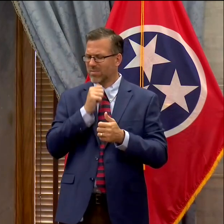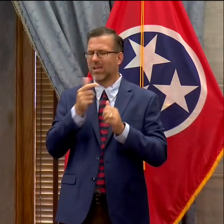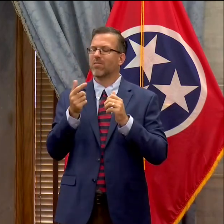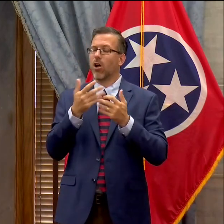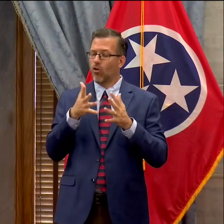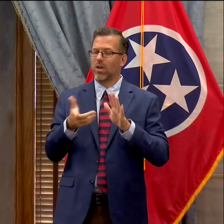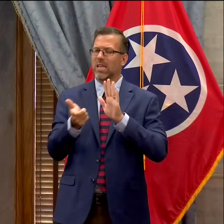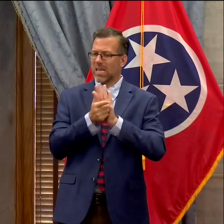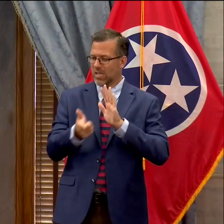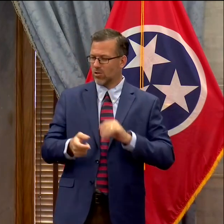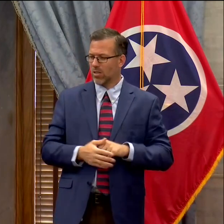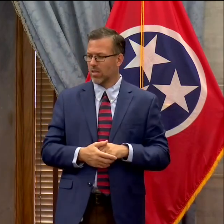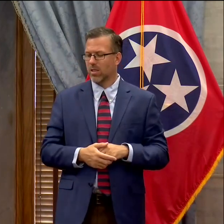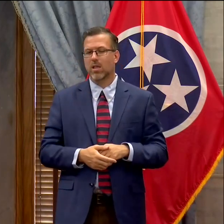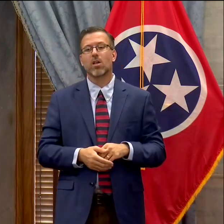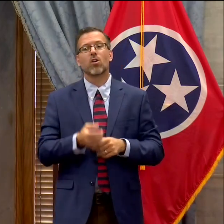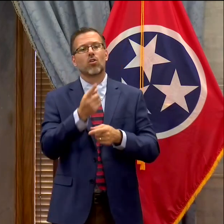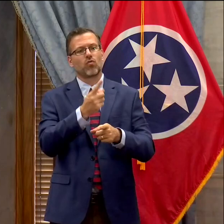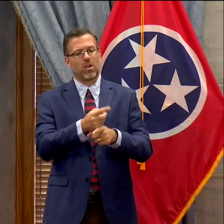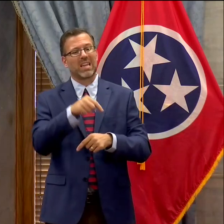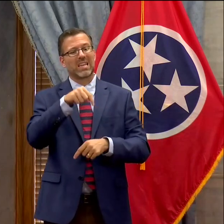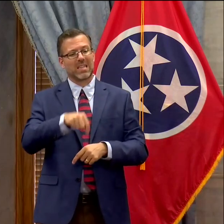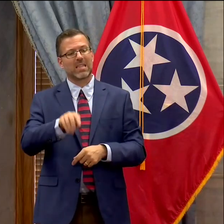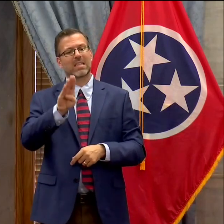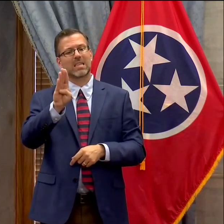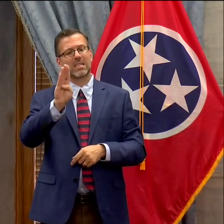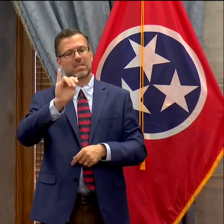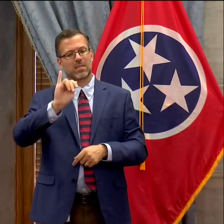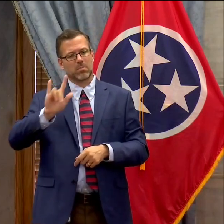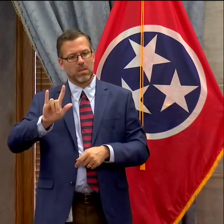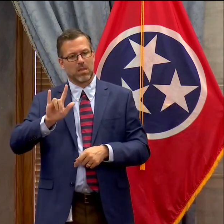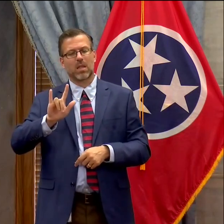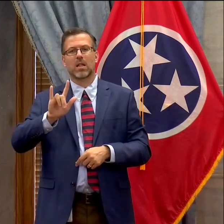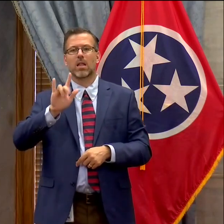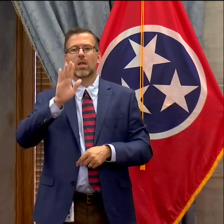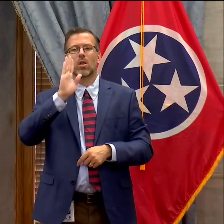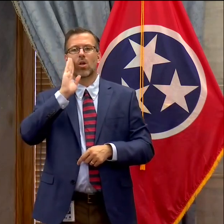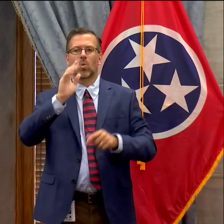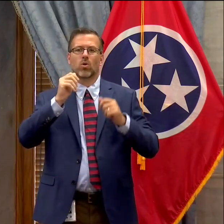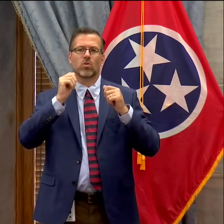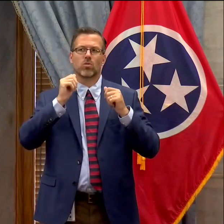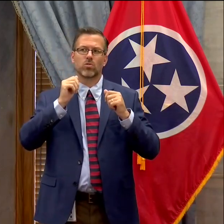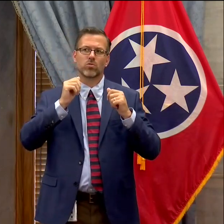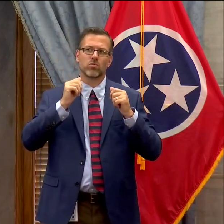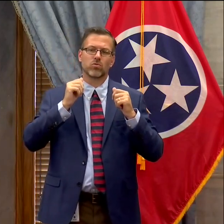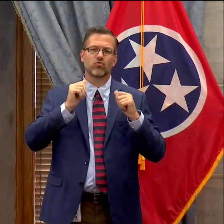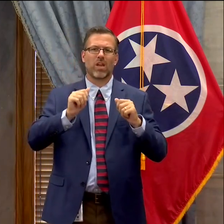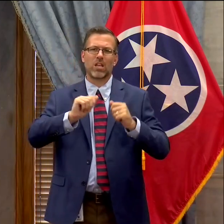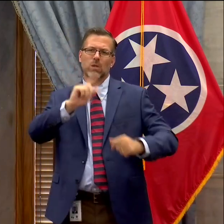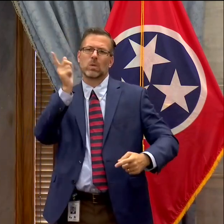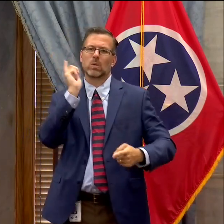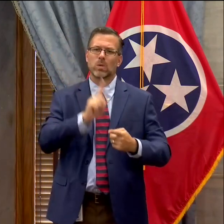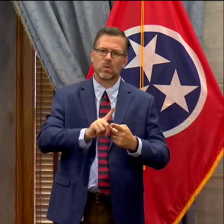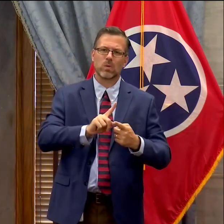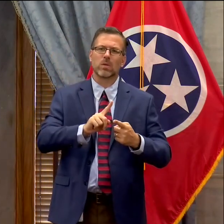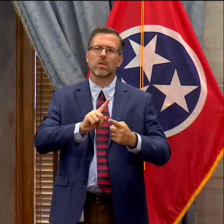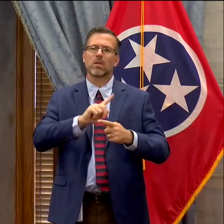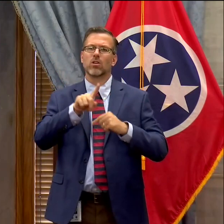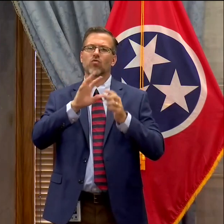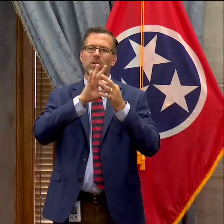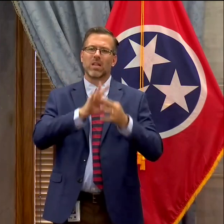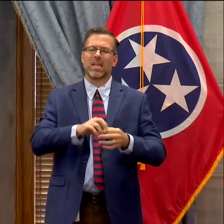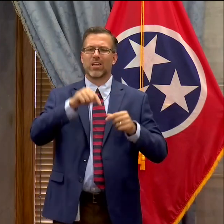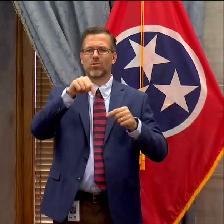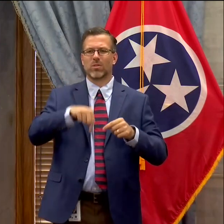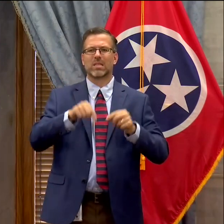attempts to do is to mitigate every type of legal activity around this subject